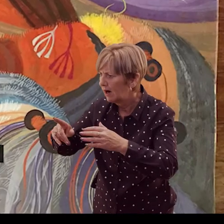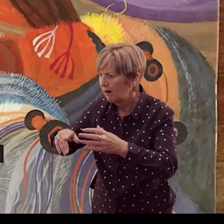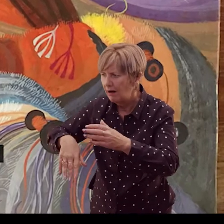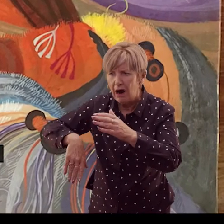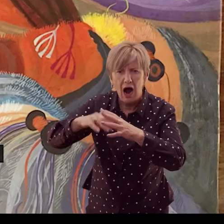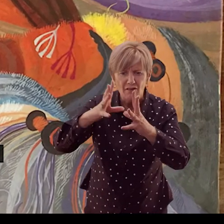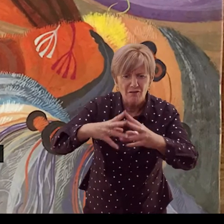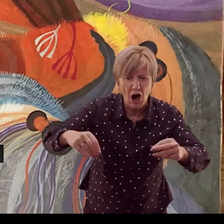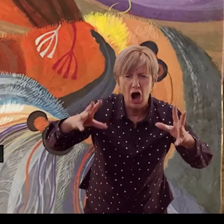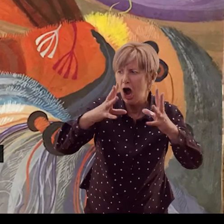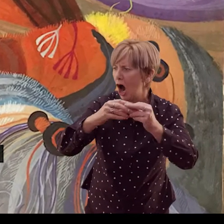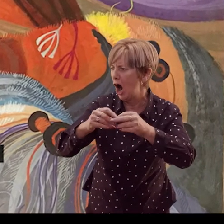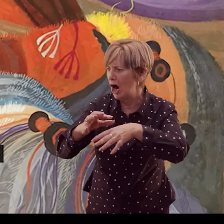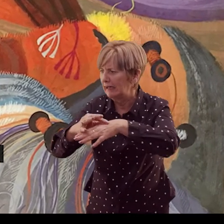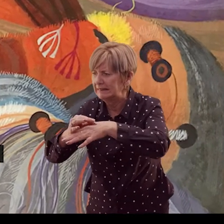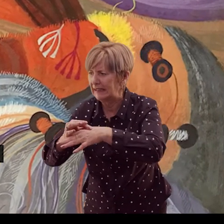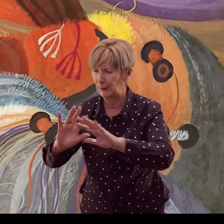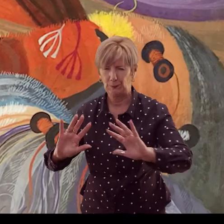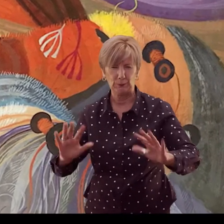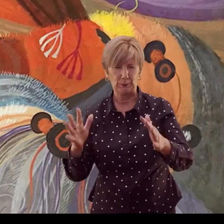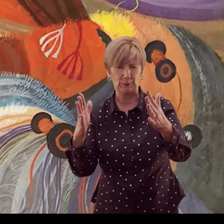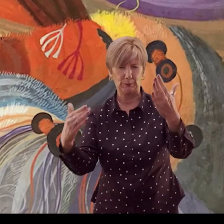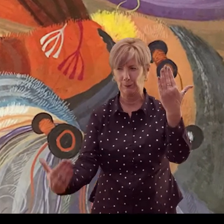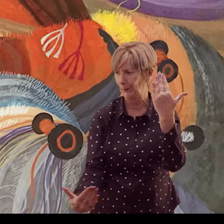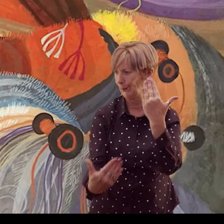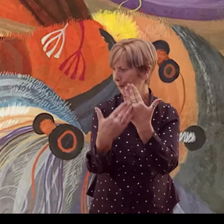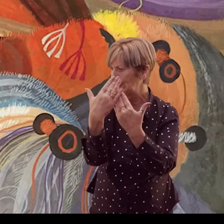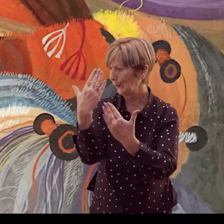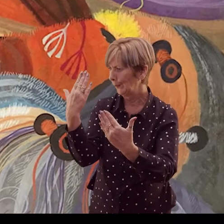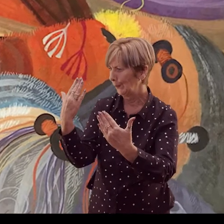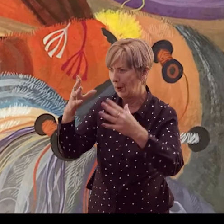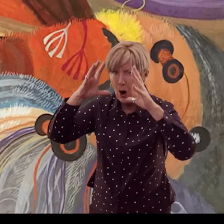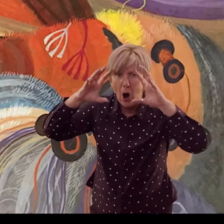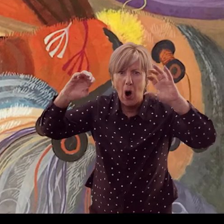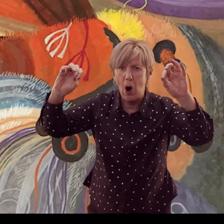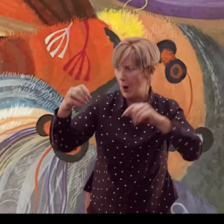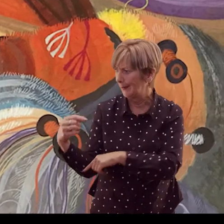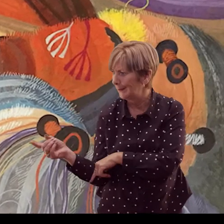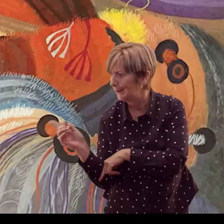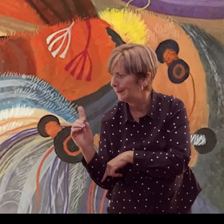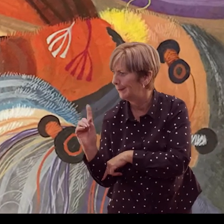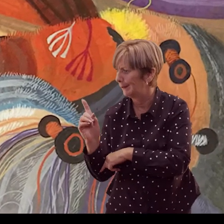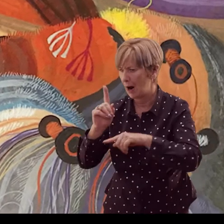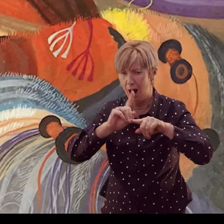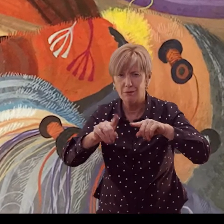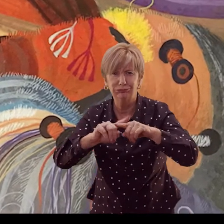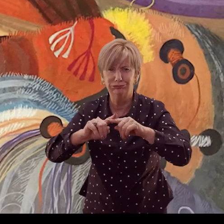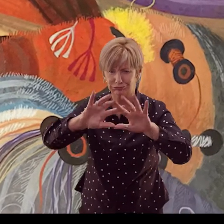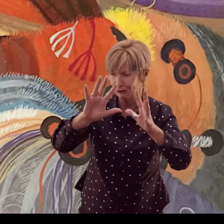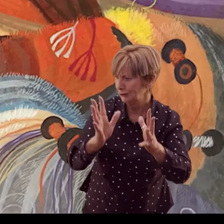full of furs and skins all glossy and new. Horns and tails of countless shapes and sizes